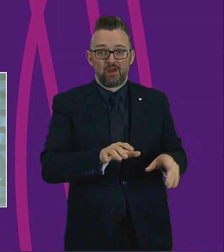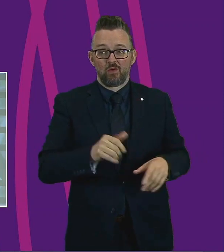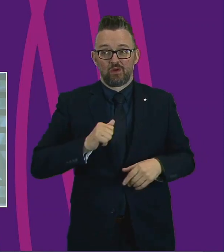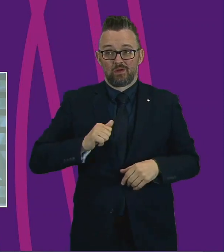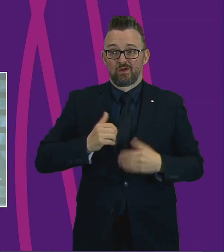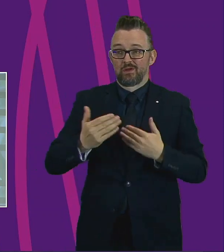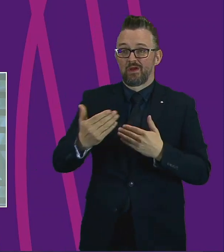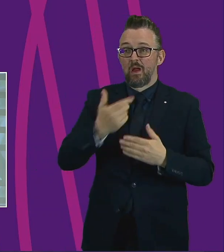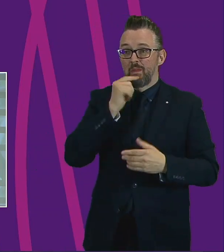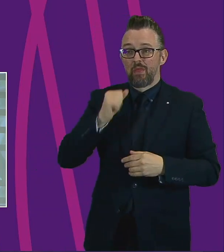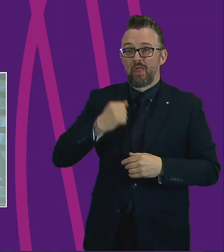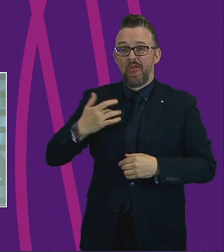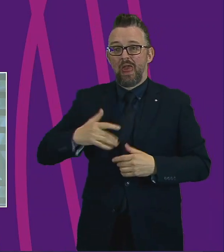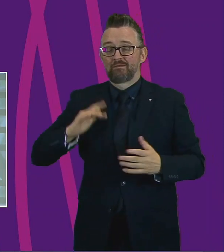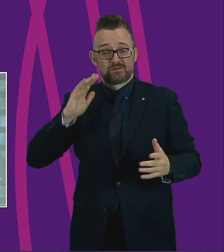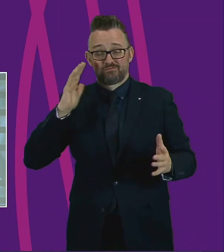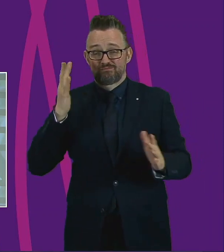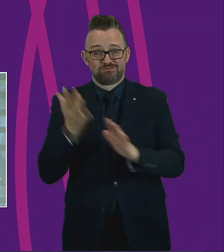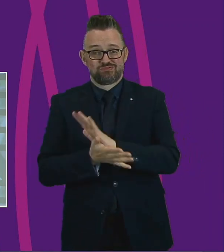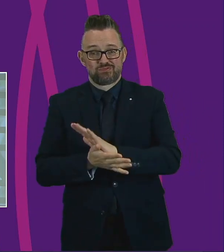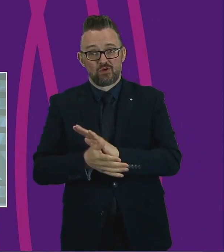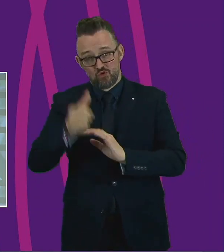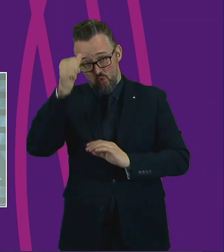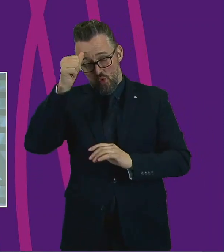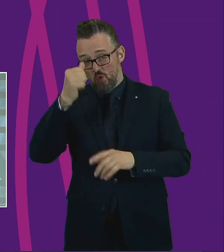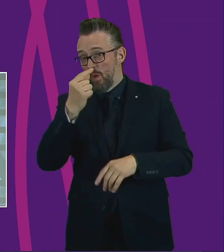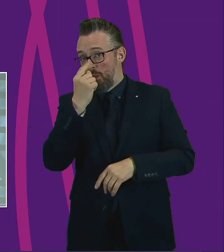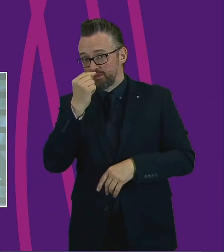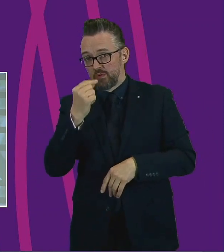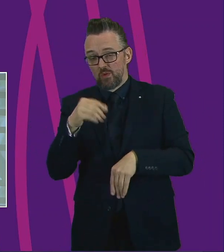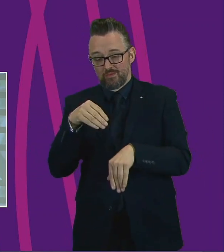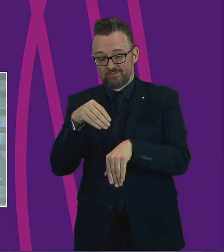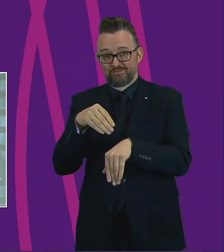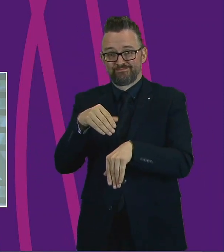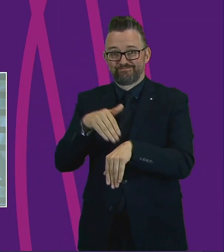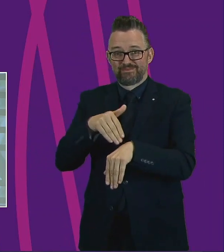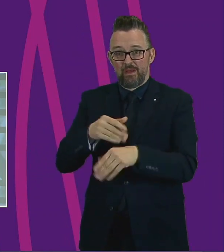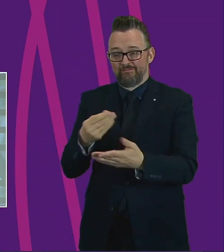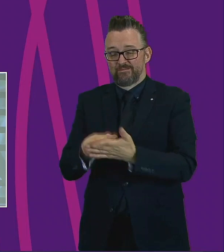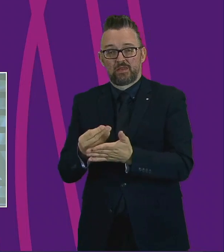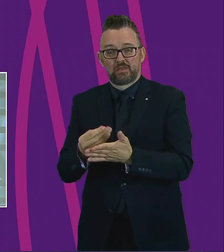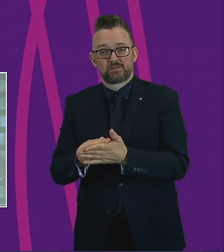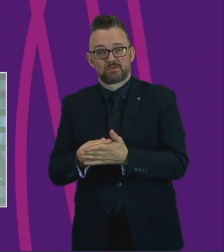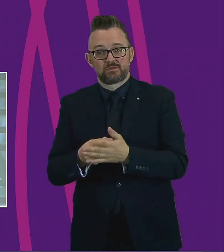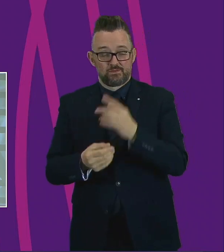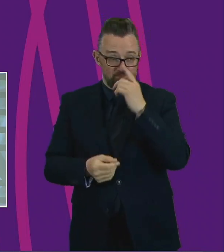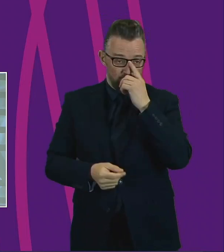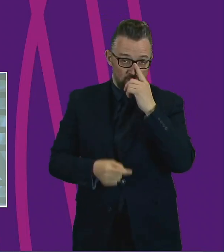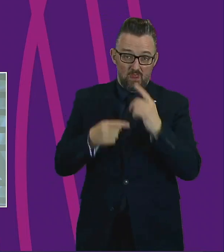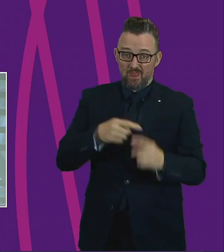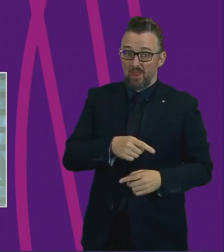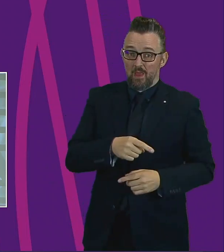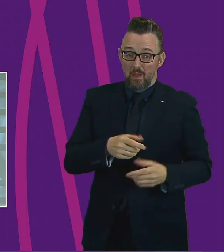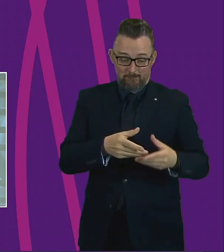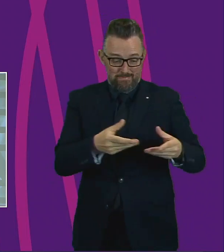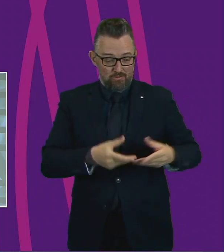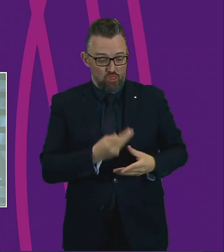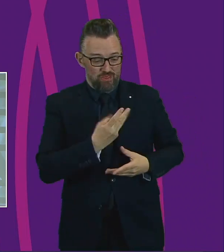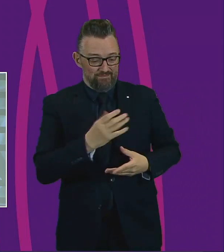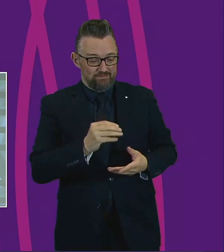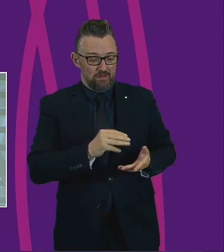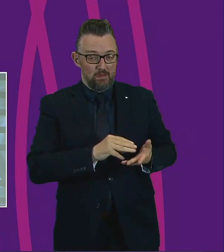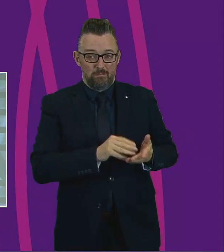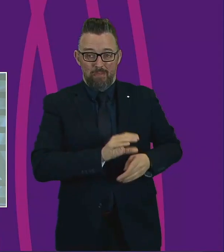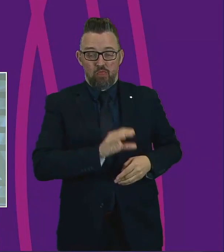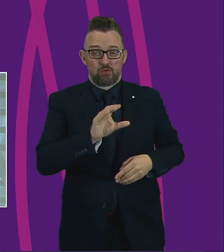and the likely very significant financial hardship that we'd follow. This package included different strands of support to